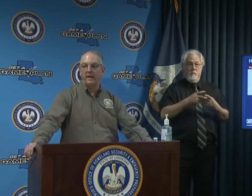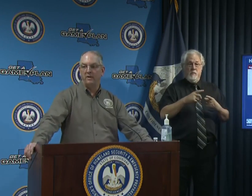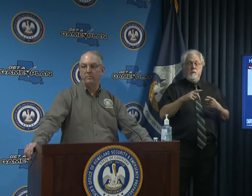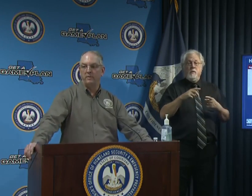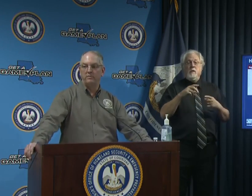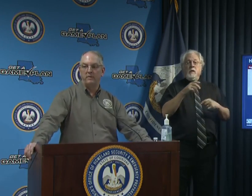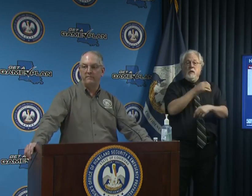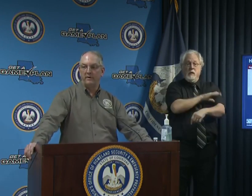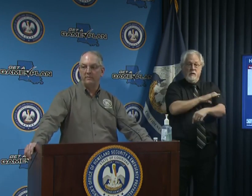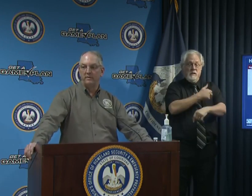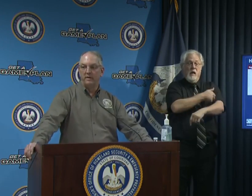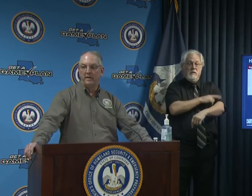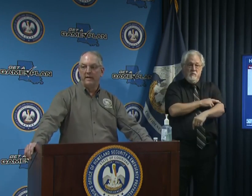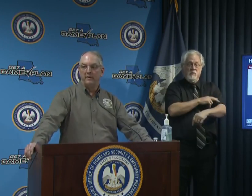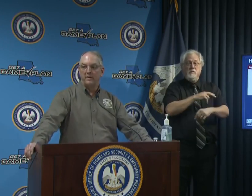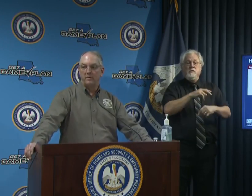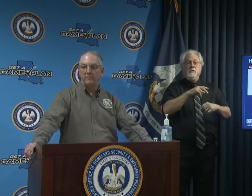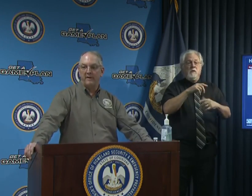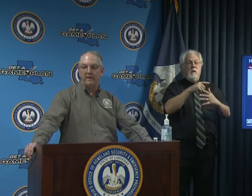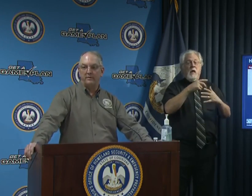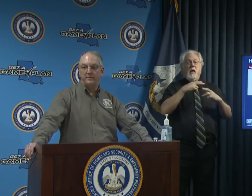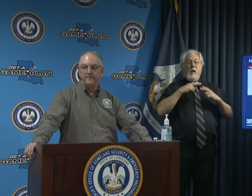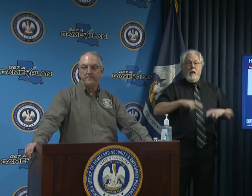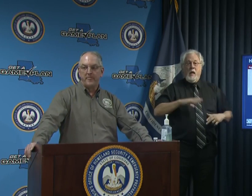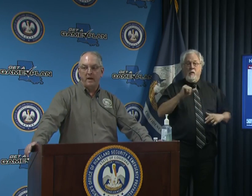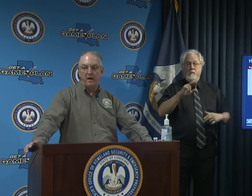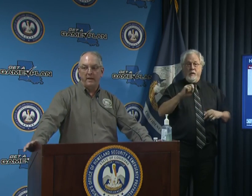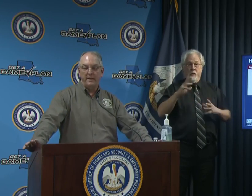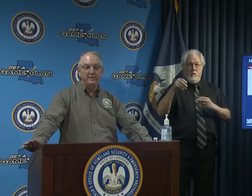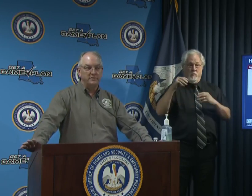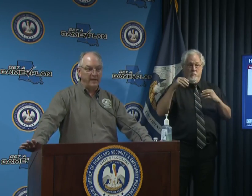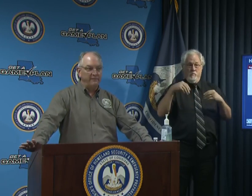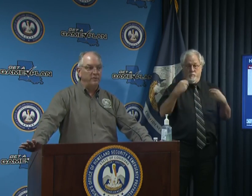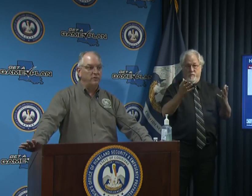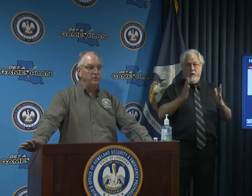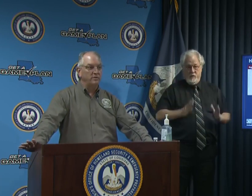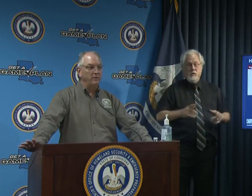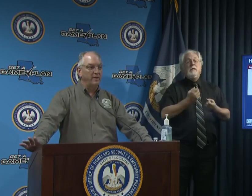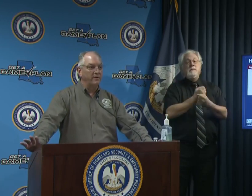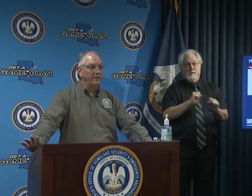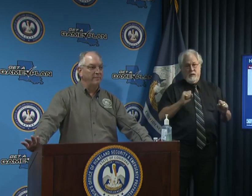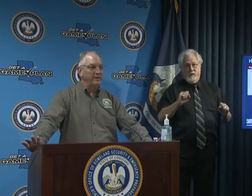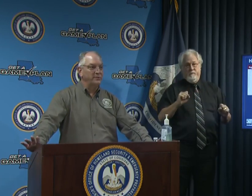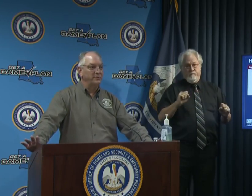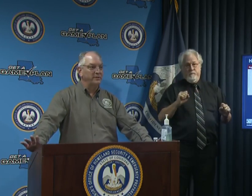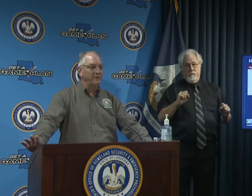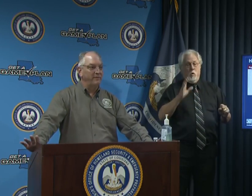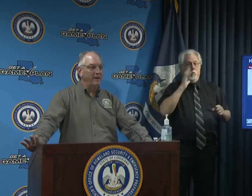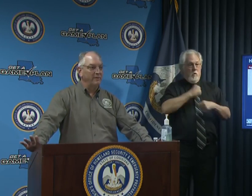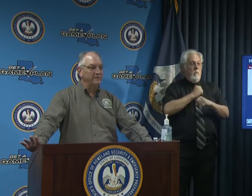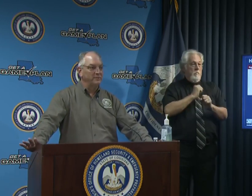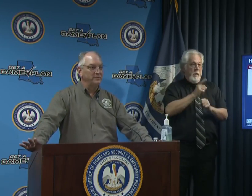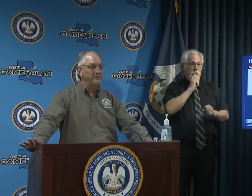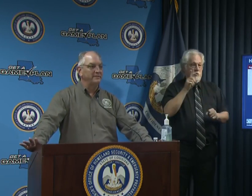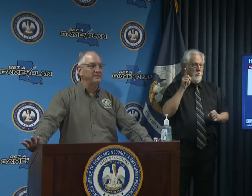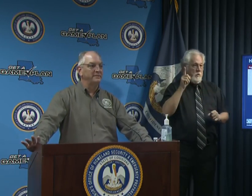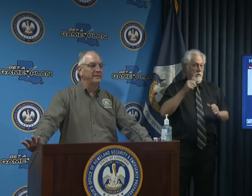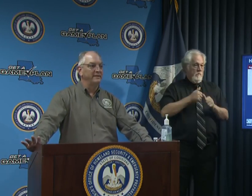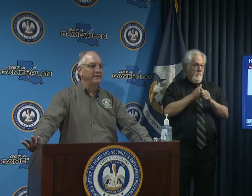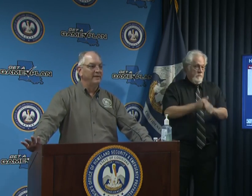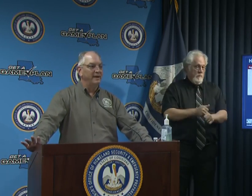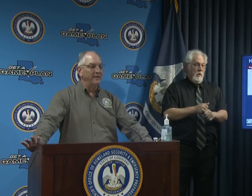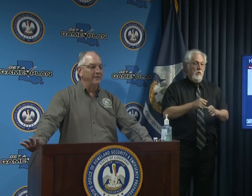clinics and the hospitals all the various health care providers it is safe to do so they're going to make sure that they're following social